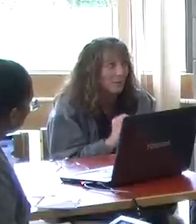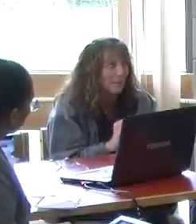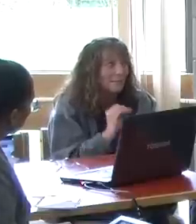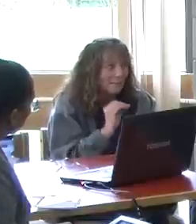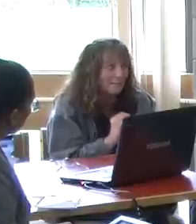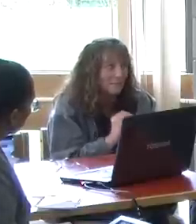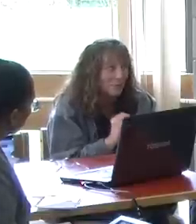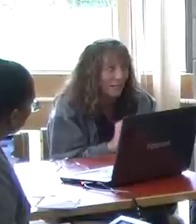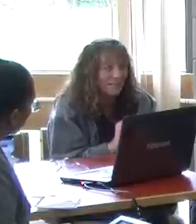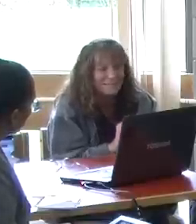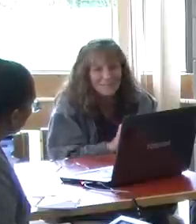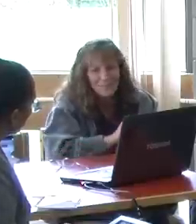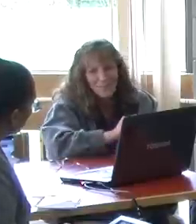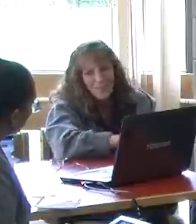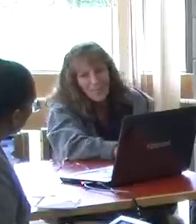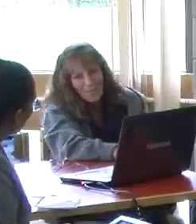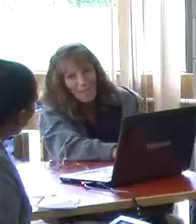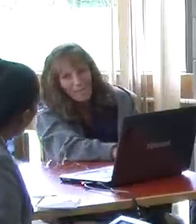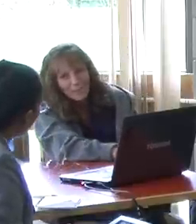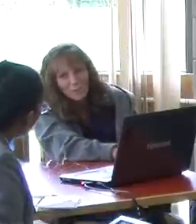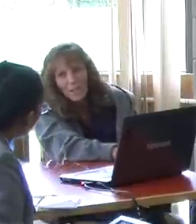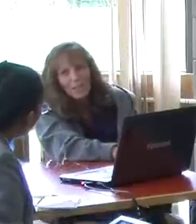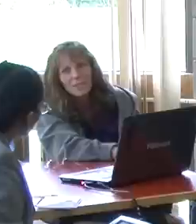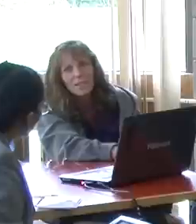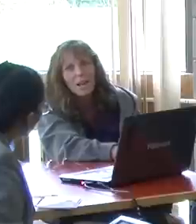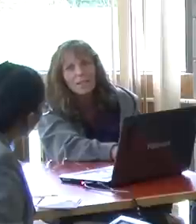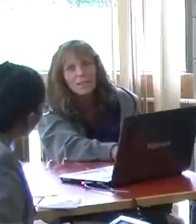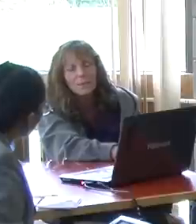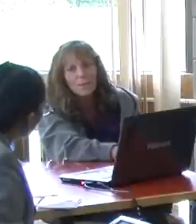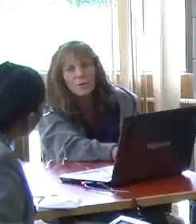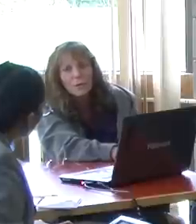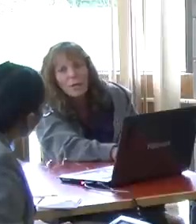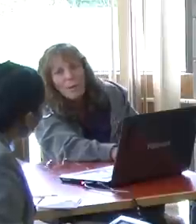like TTY well. You don't need to dial a special number.